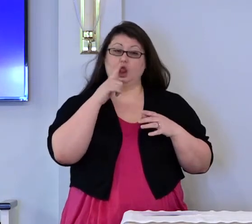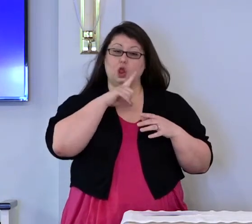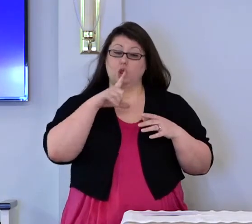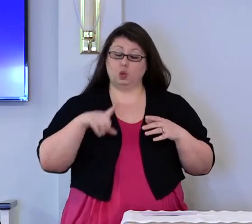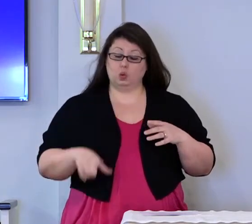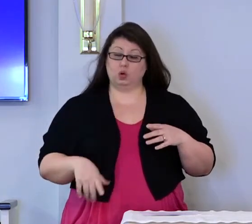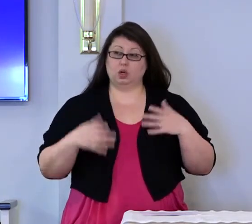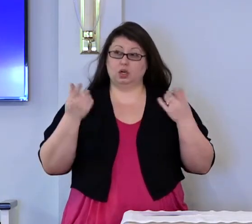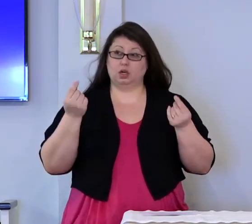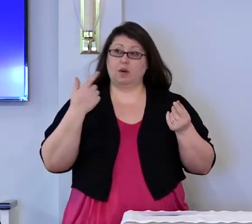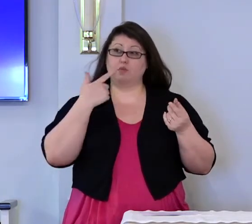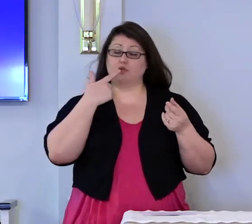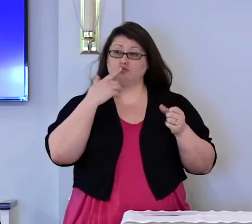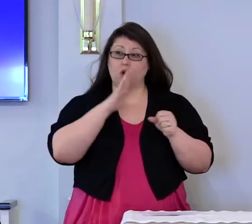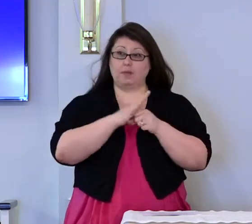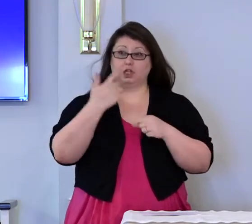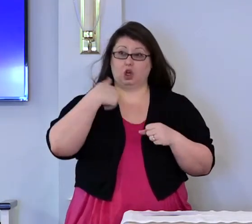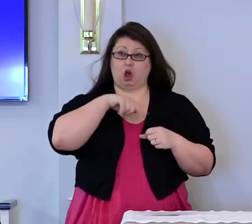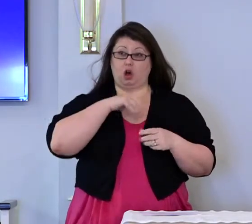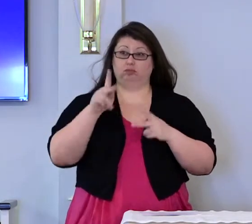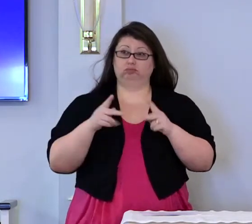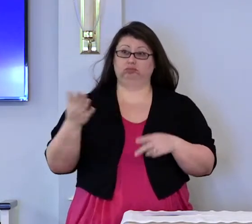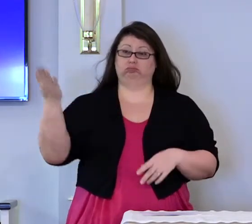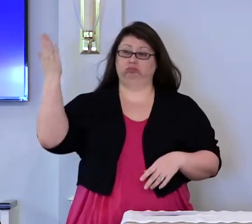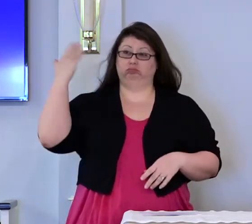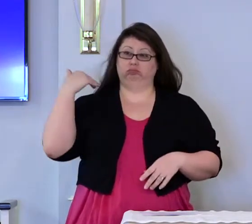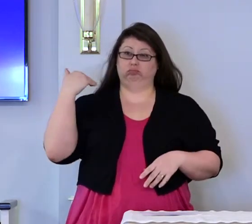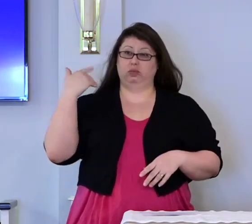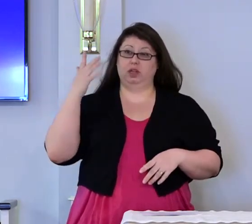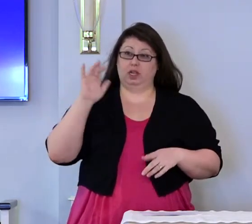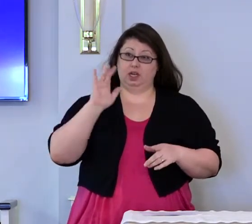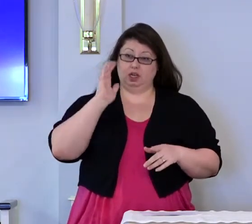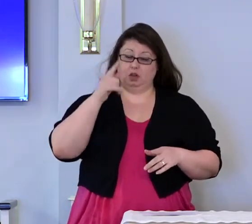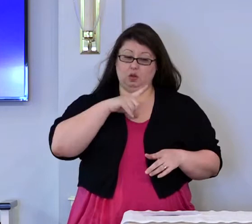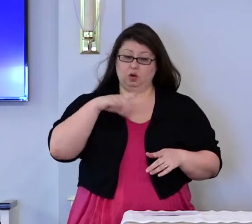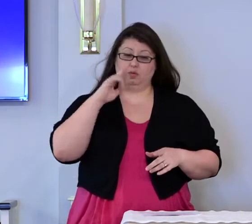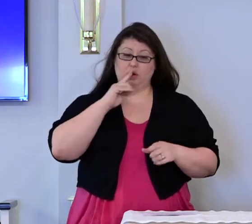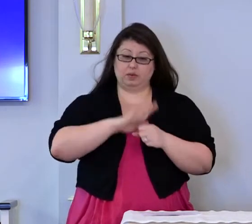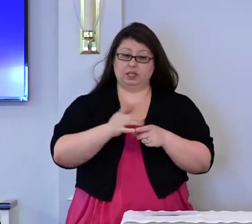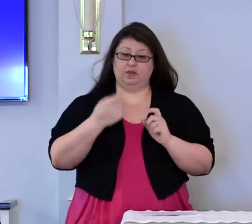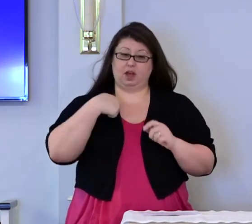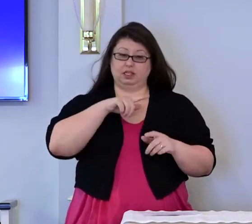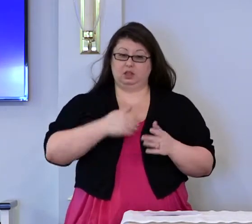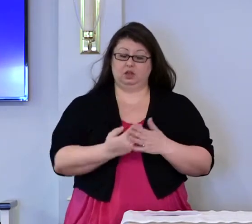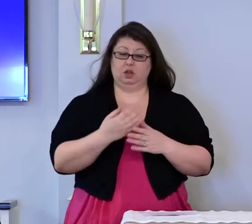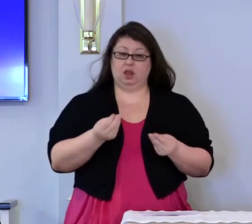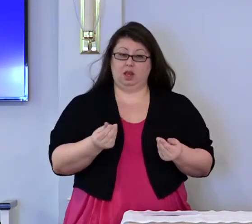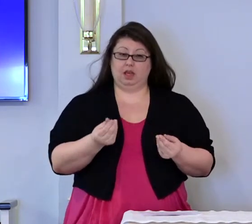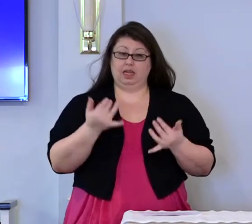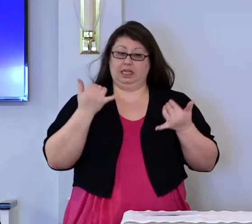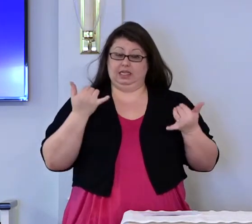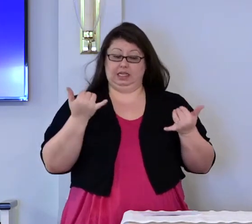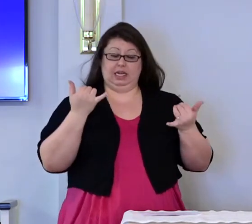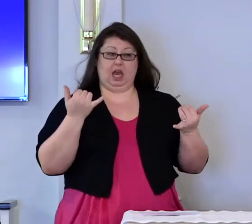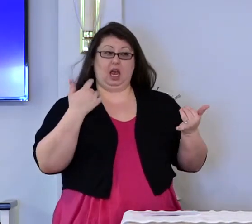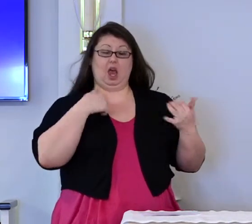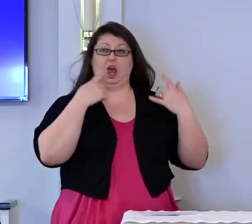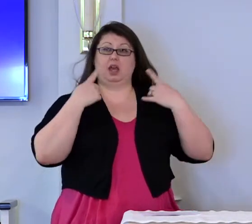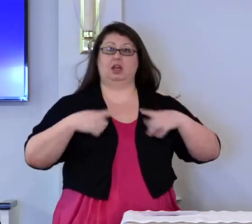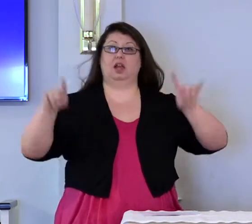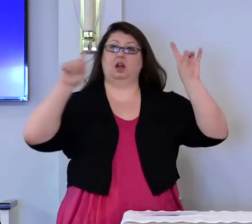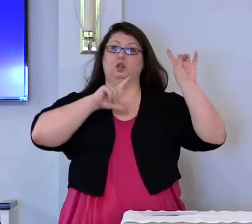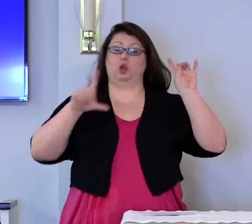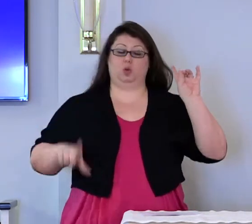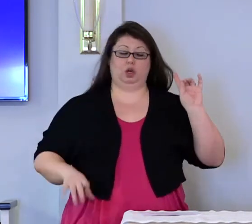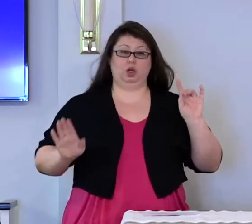ancestors that he would give us some land. Today I come to announce to the Lord your